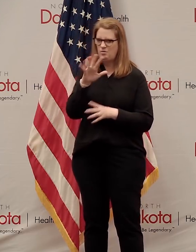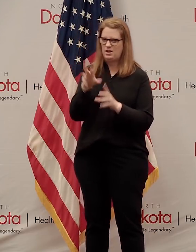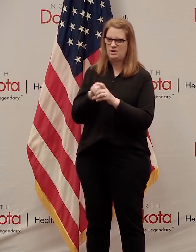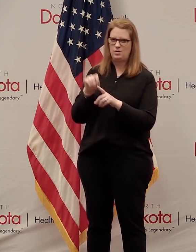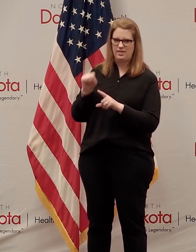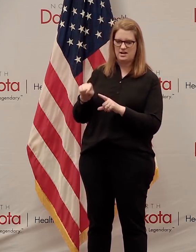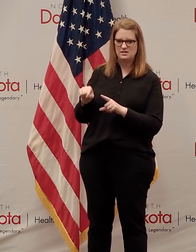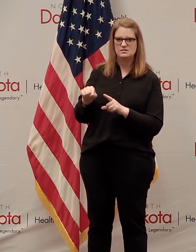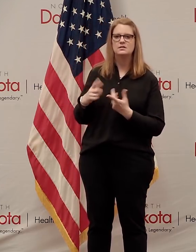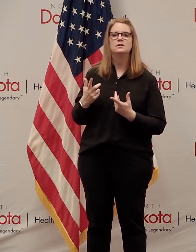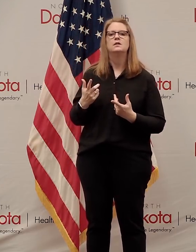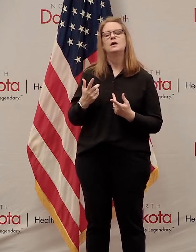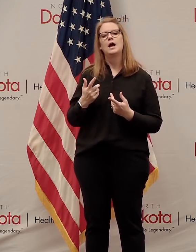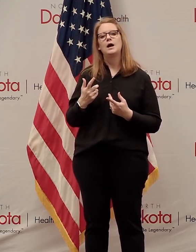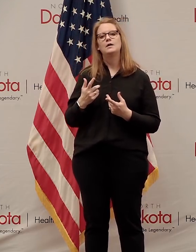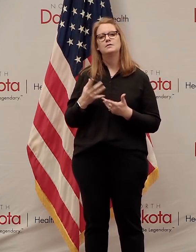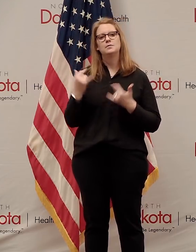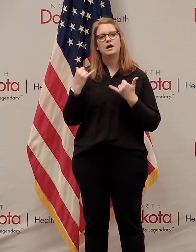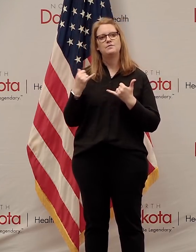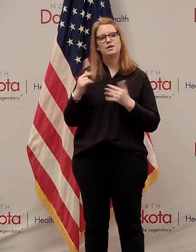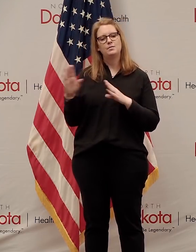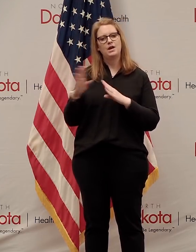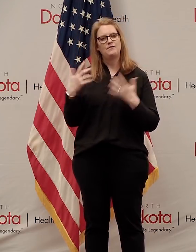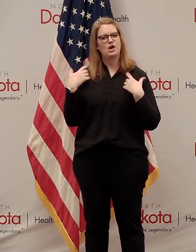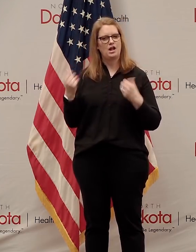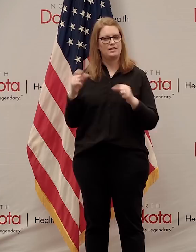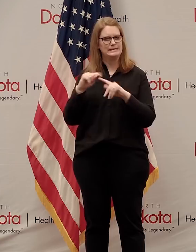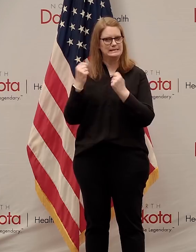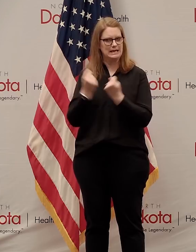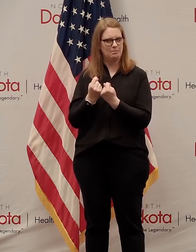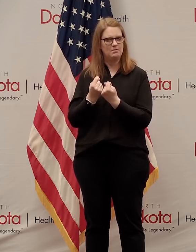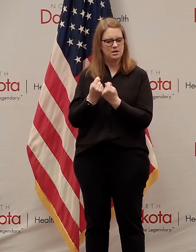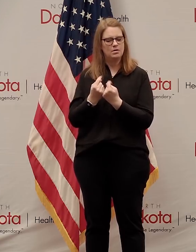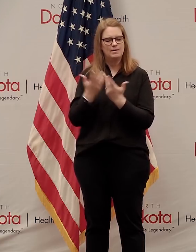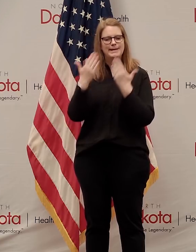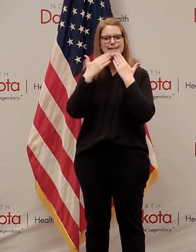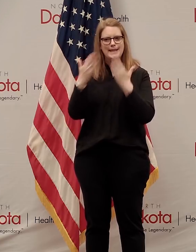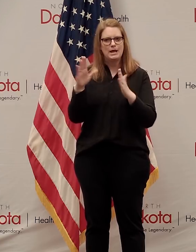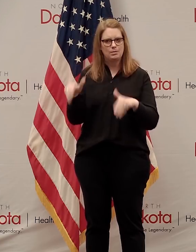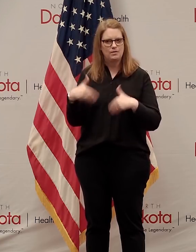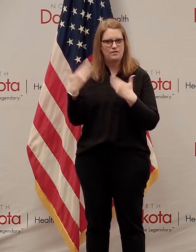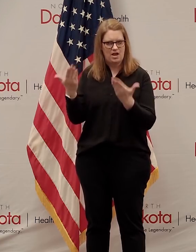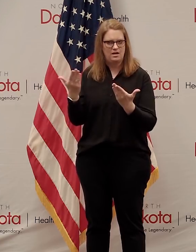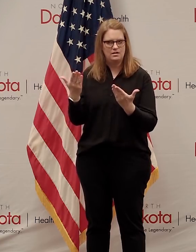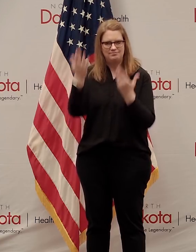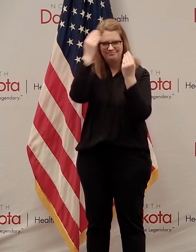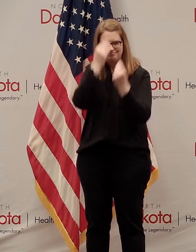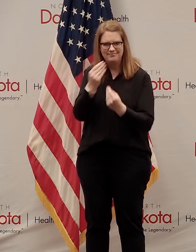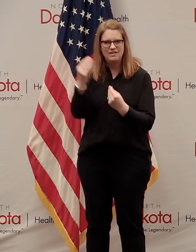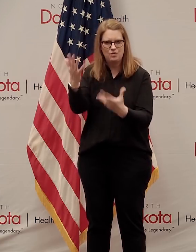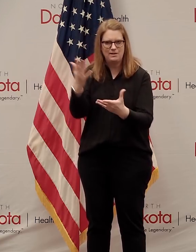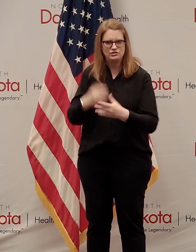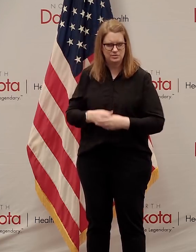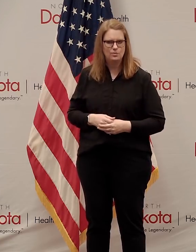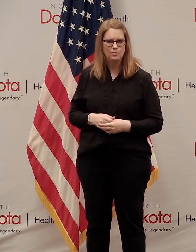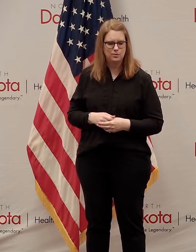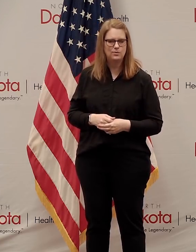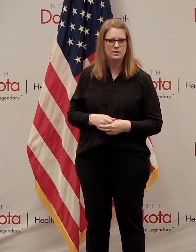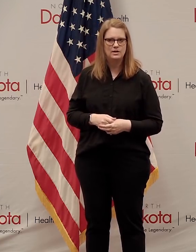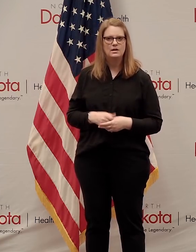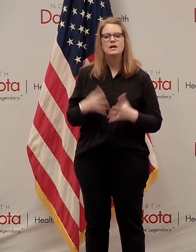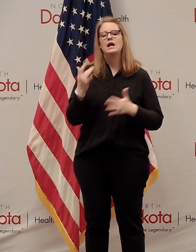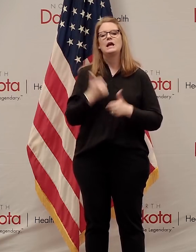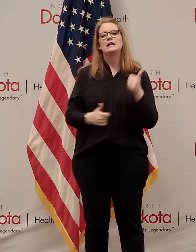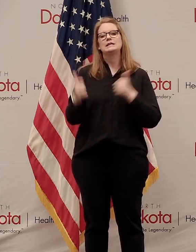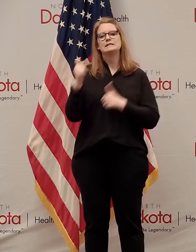This comes to you from our update from our behavioral health team. Thank you for providing these updates. And again, on